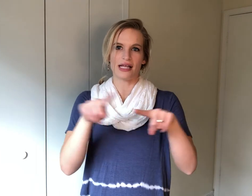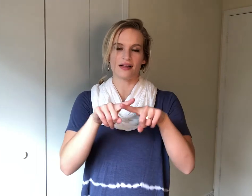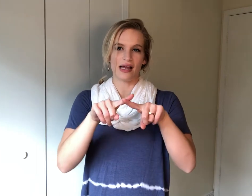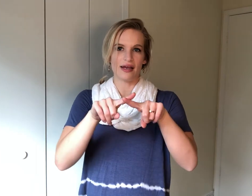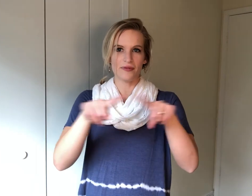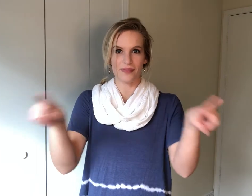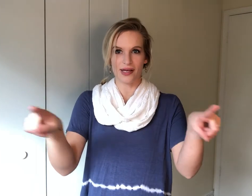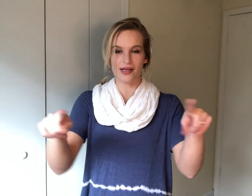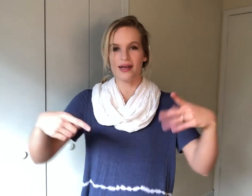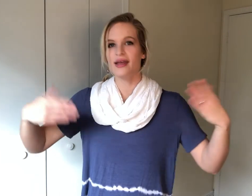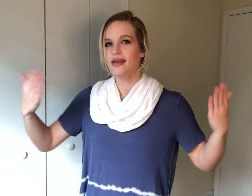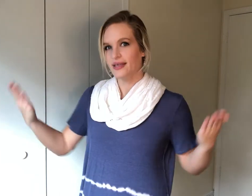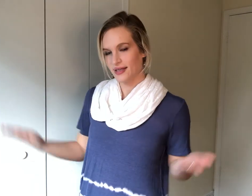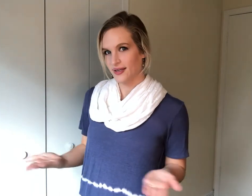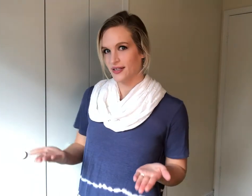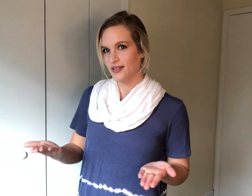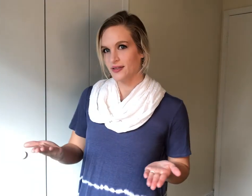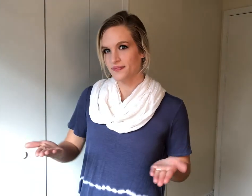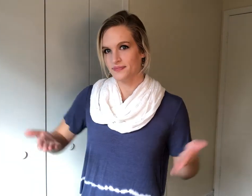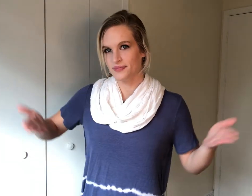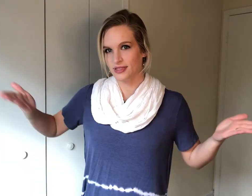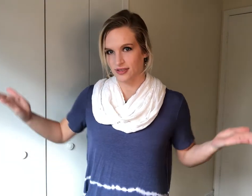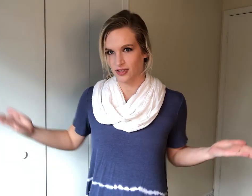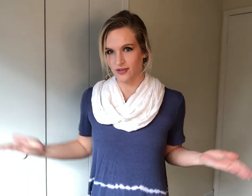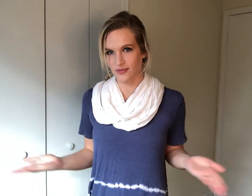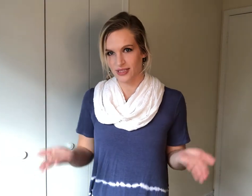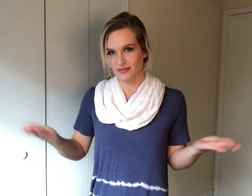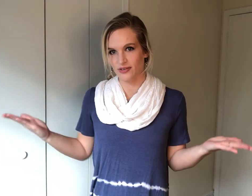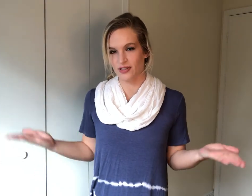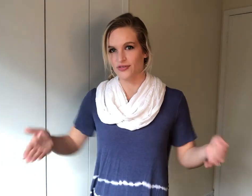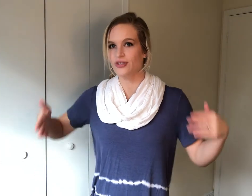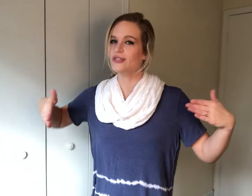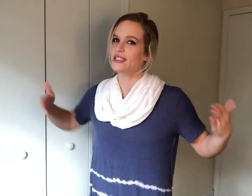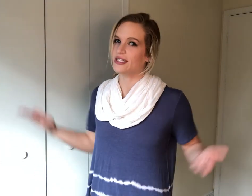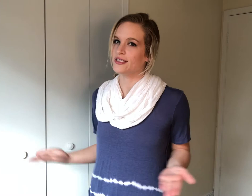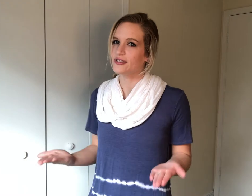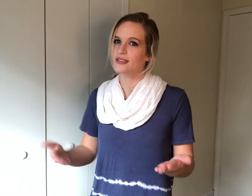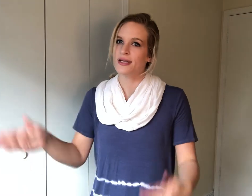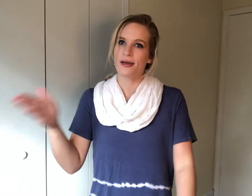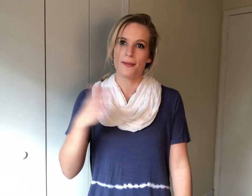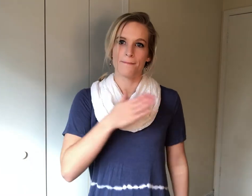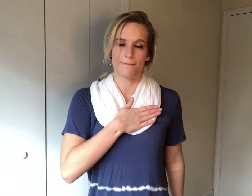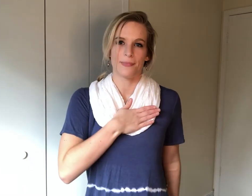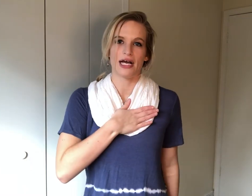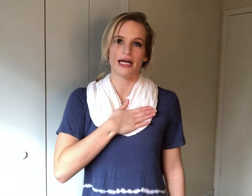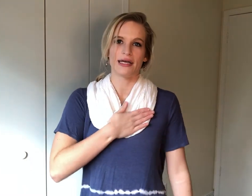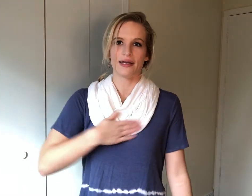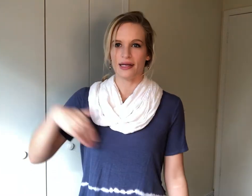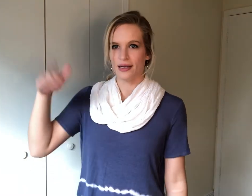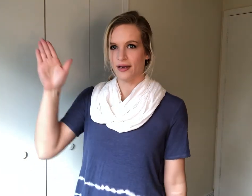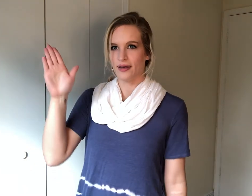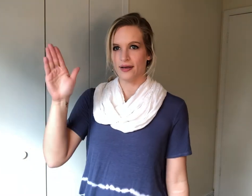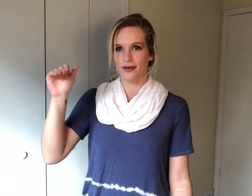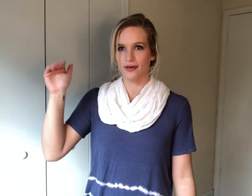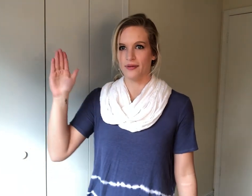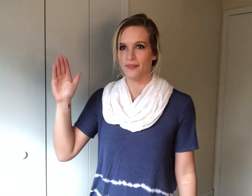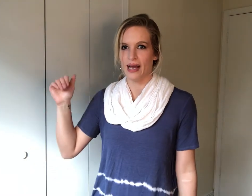that line but here so show what's in front of you here's my goodbye